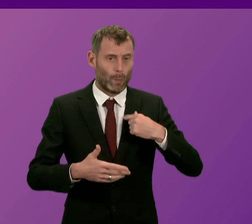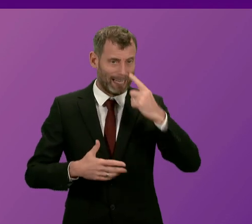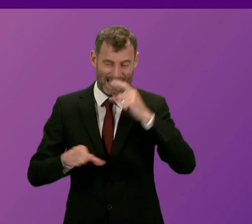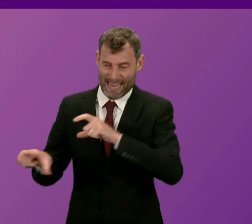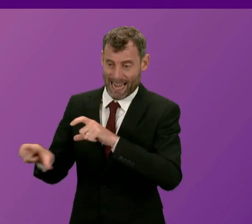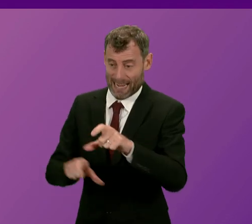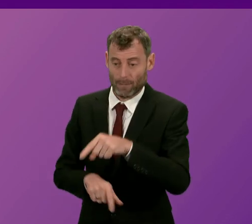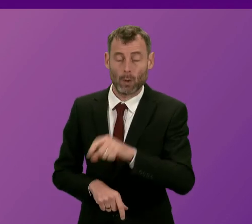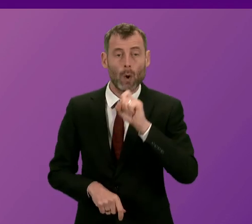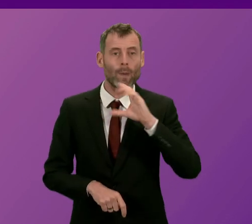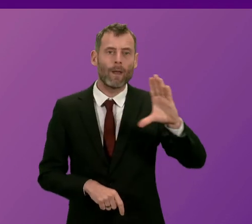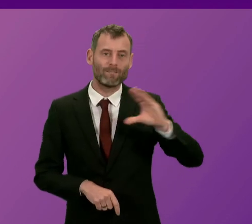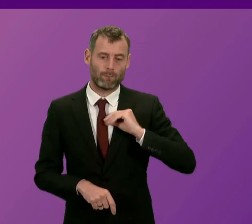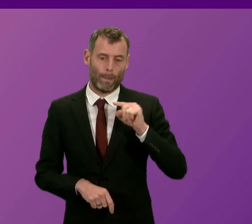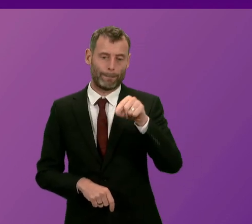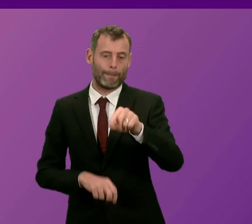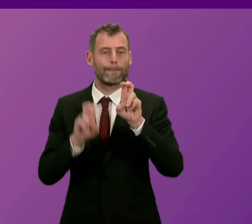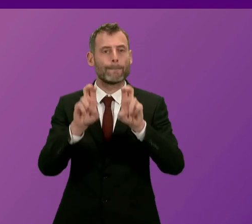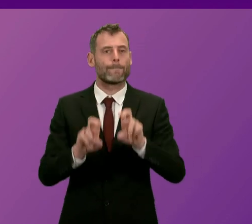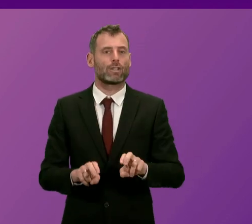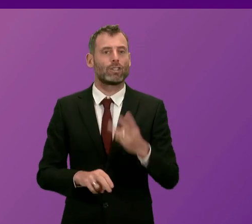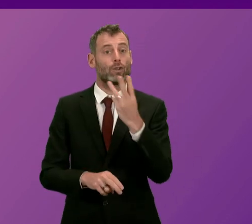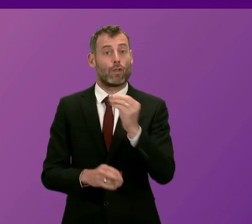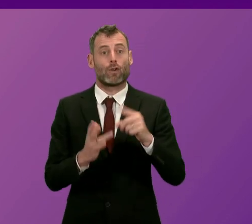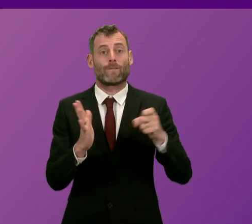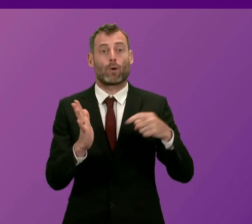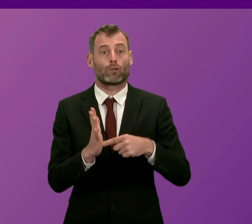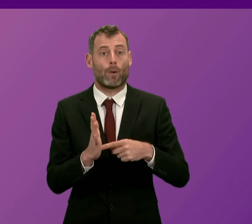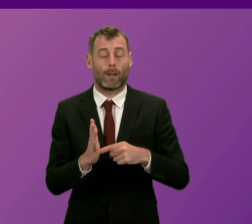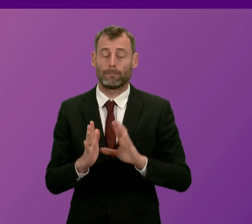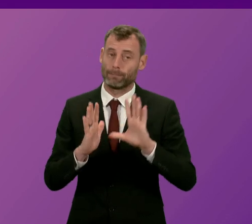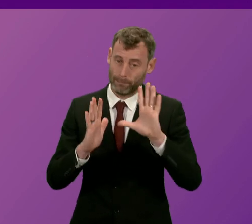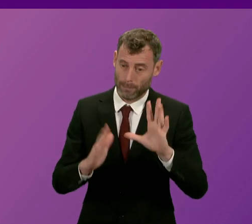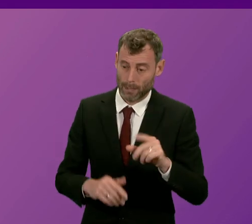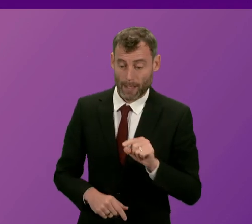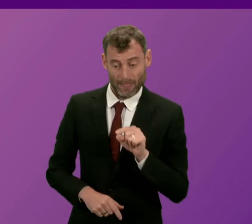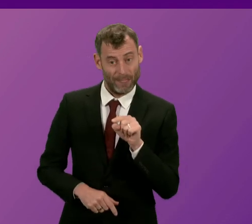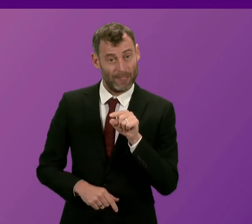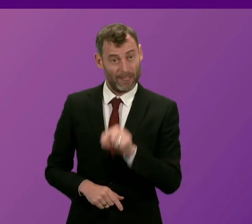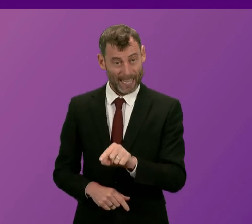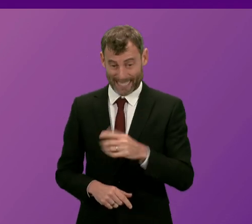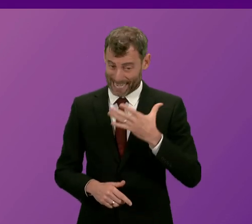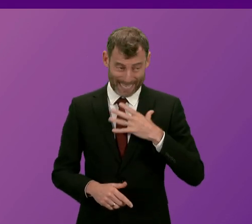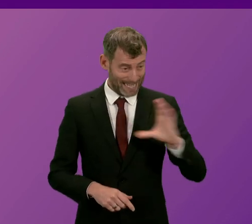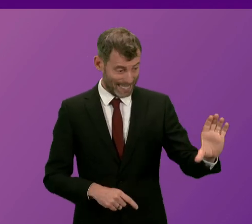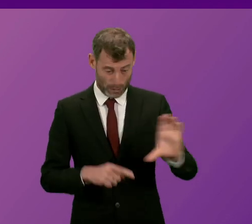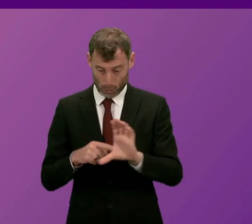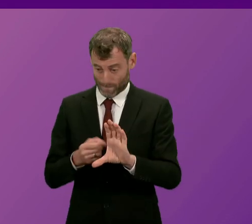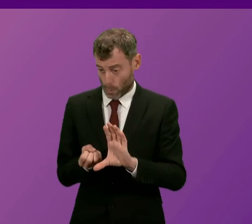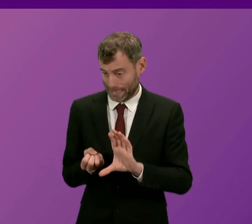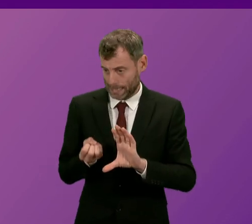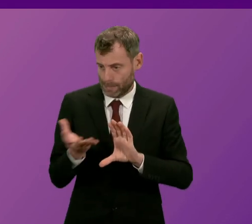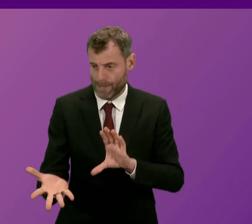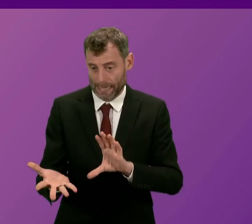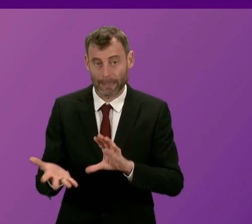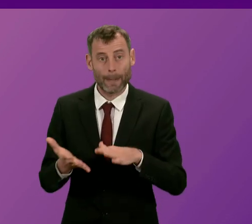30th of October. But what I would say to Emma Roddick is that these investment streams are absolutely crucial to enabling